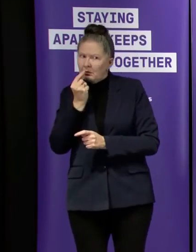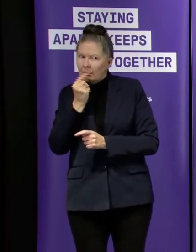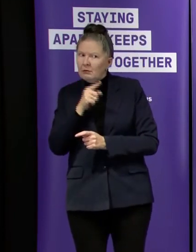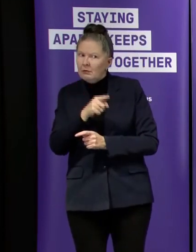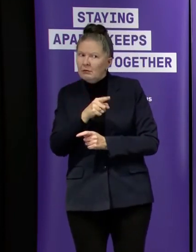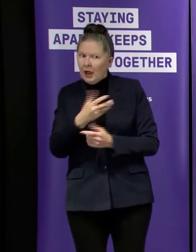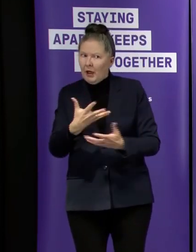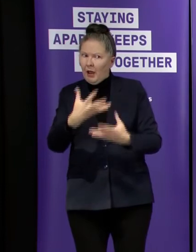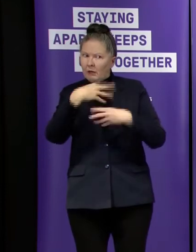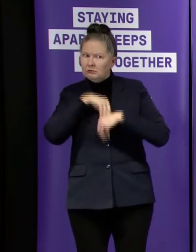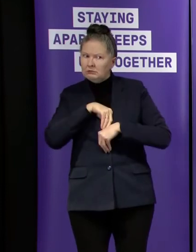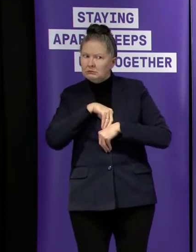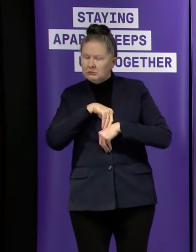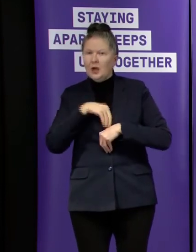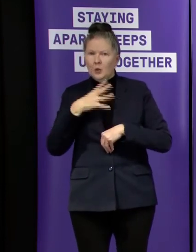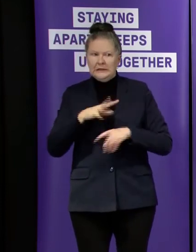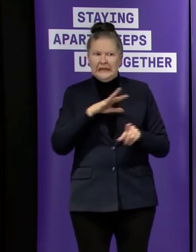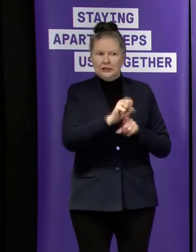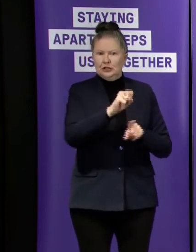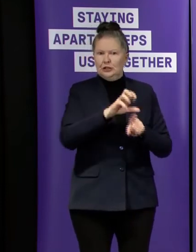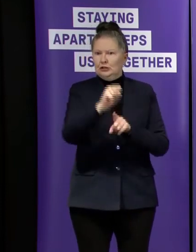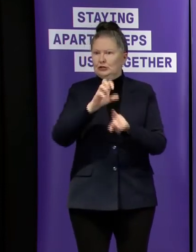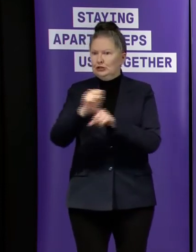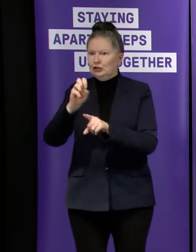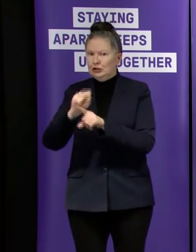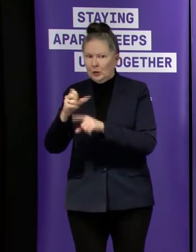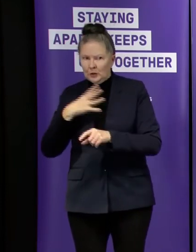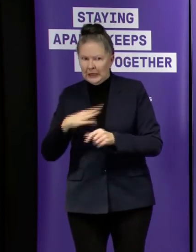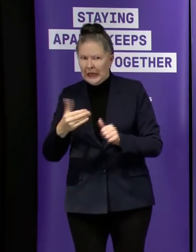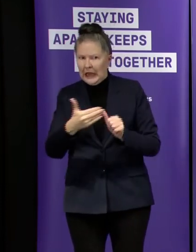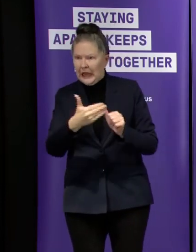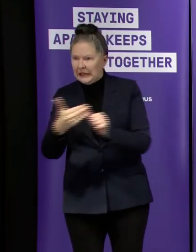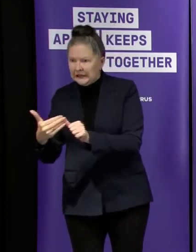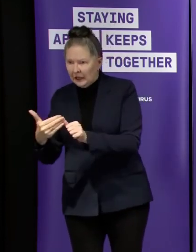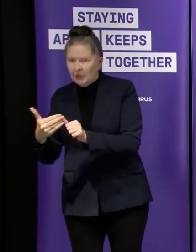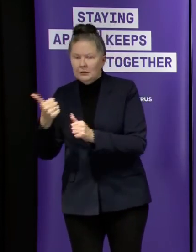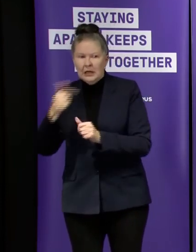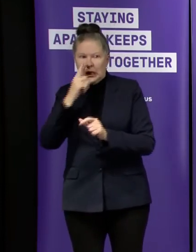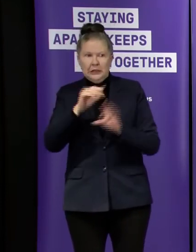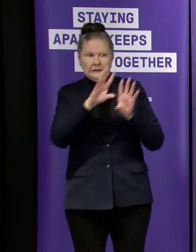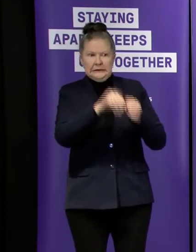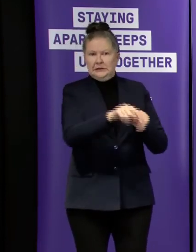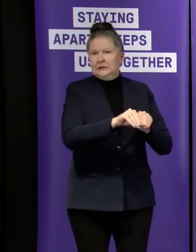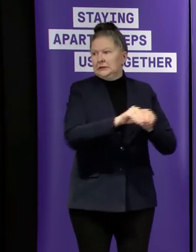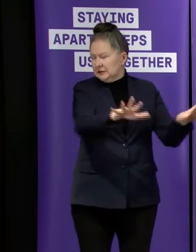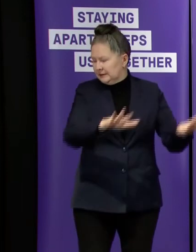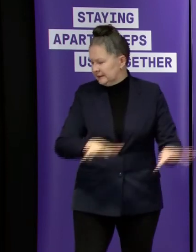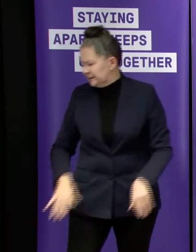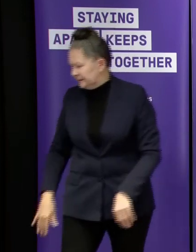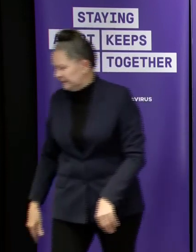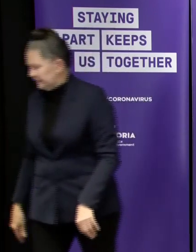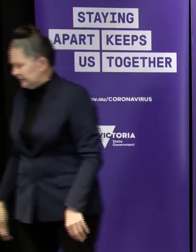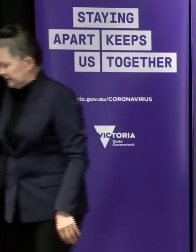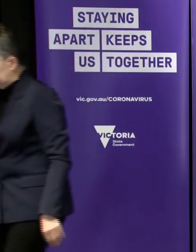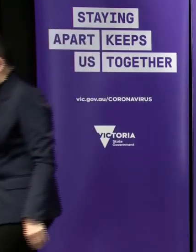so that we can stop so we can get those tests back as quick as we can and to shut down that transmission chain there's still a high number of mystery cases are you